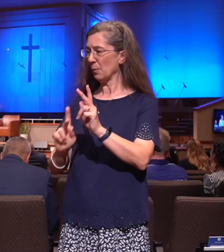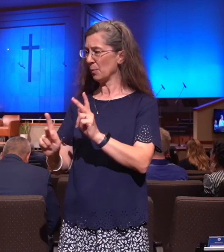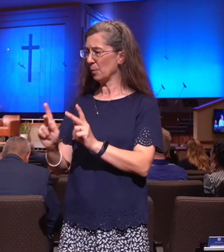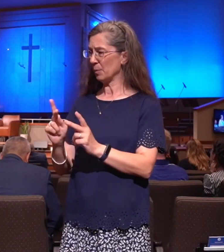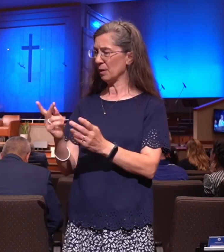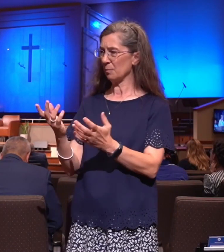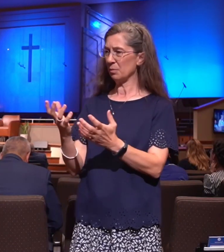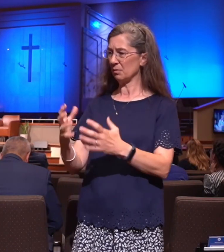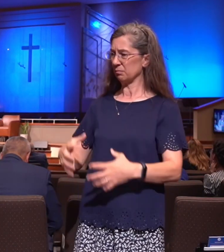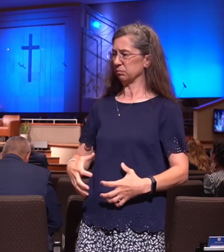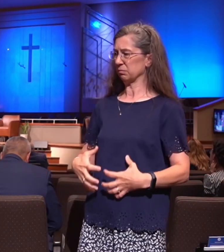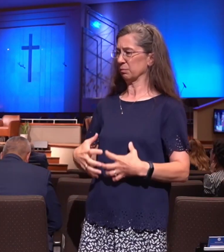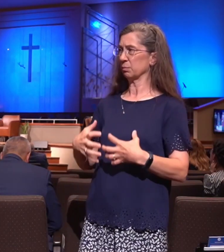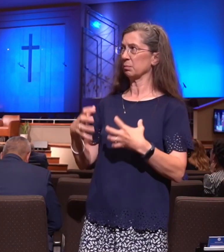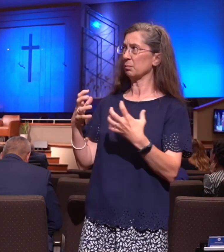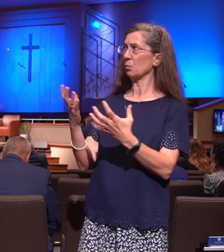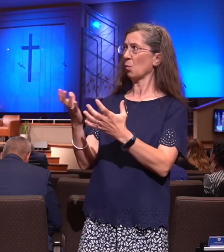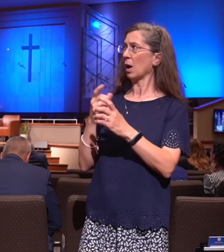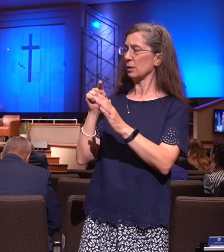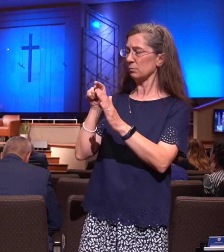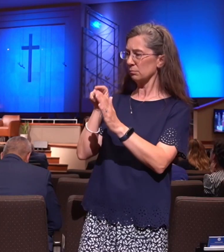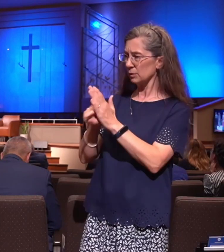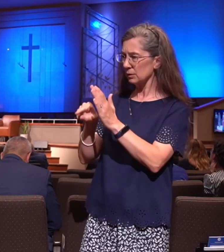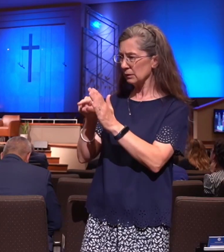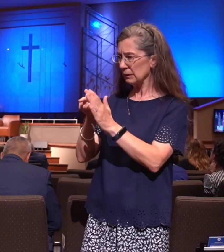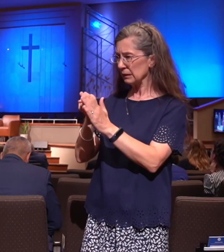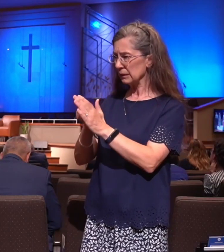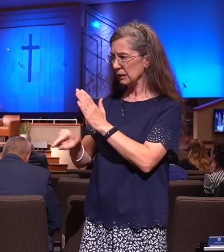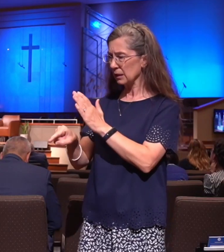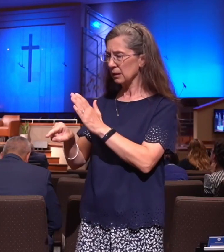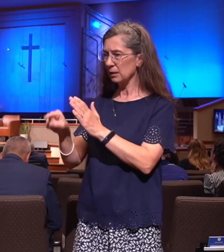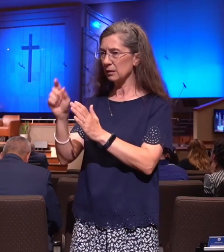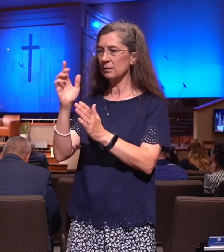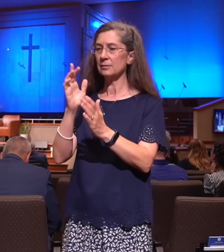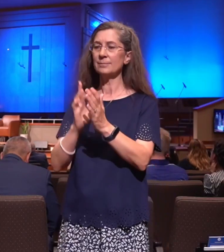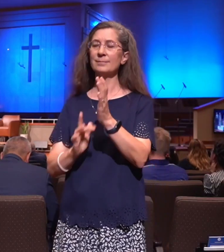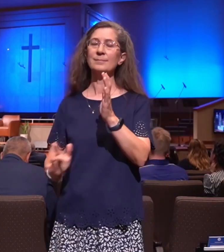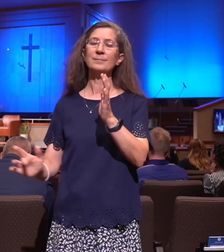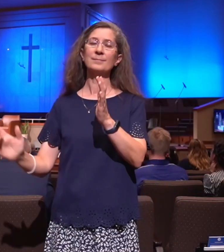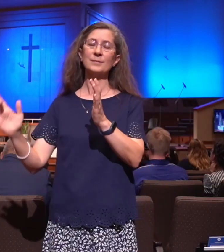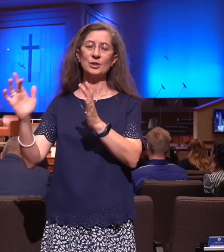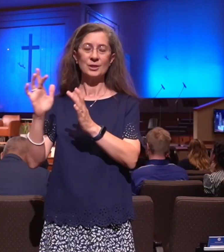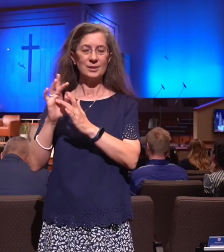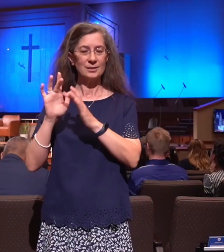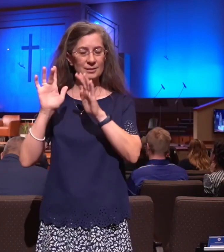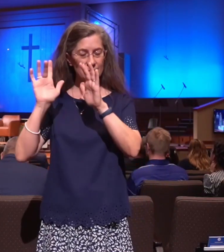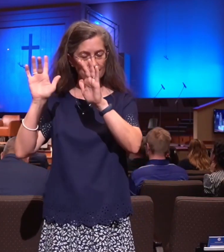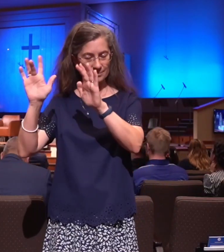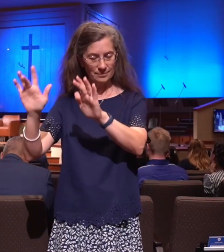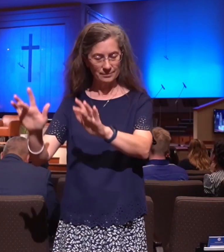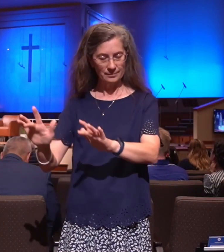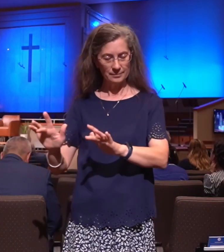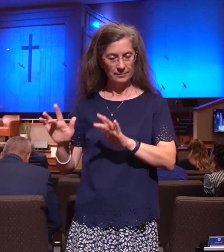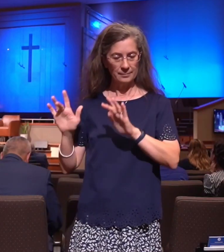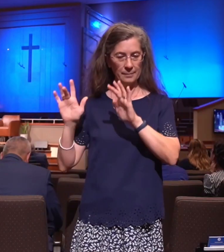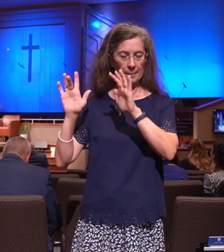lay heavy in their hands, he knelt to write his mercy